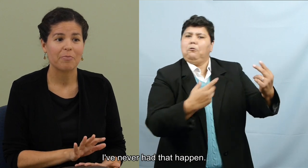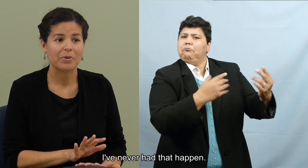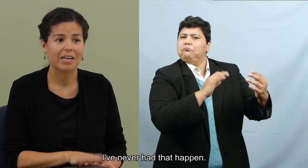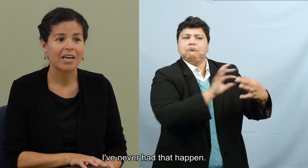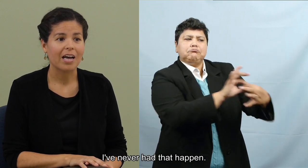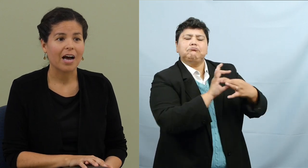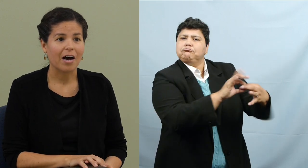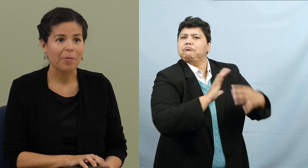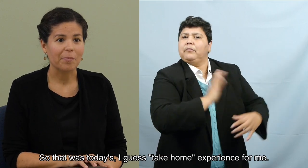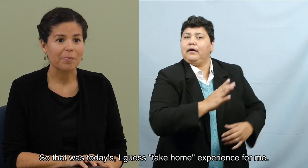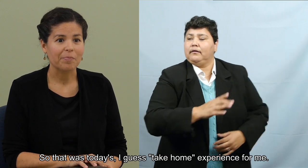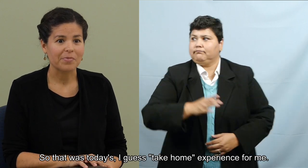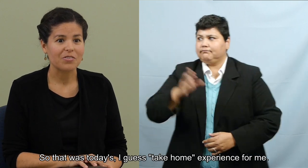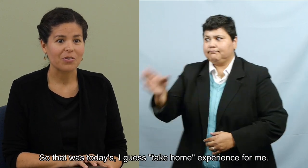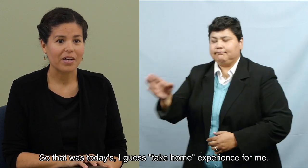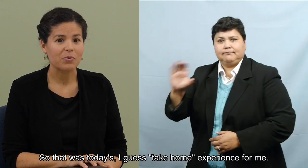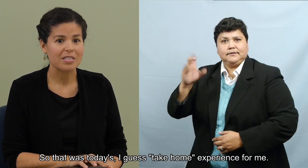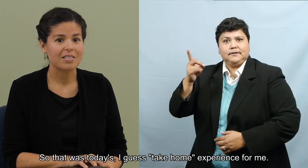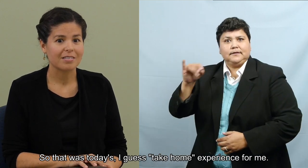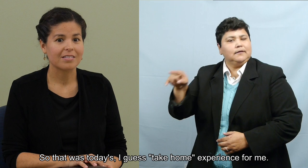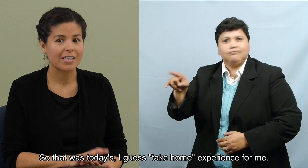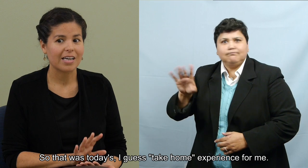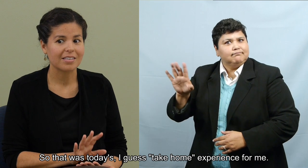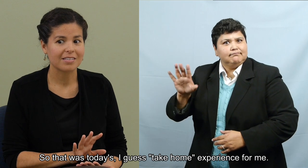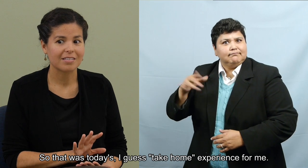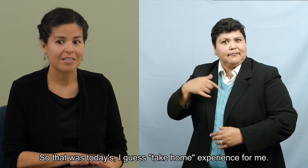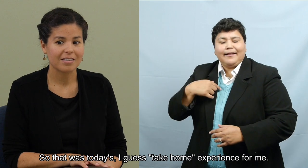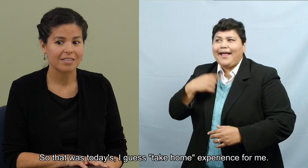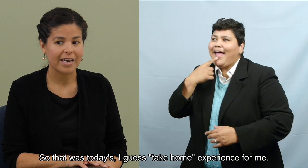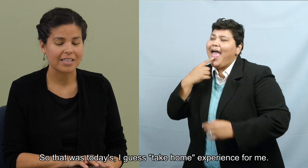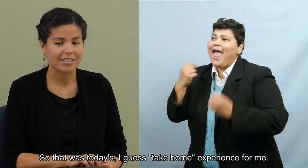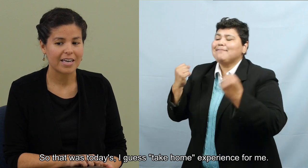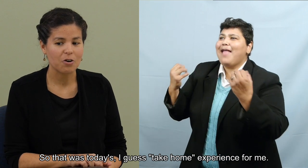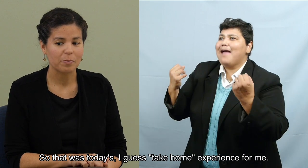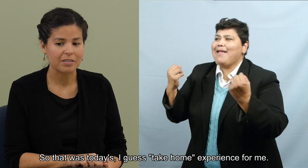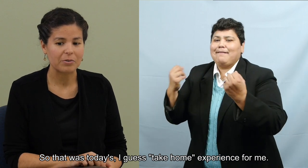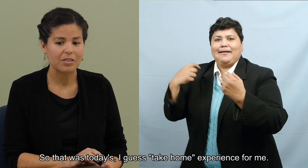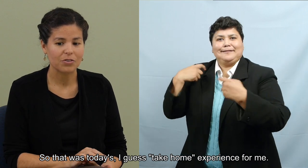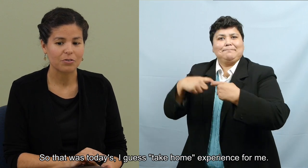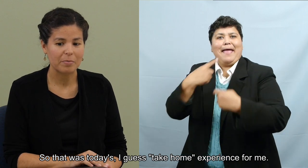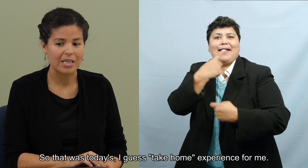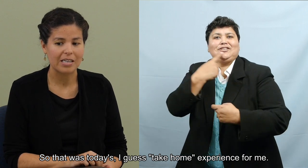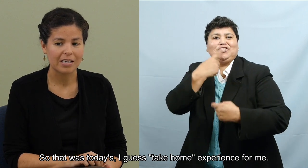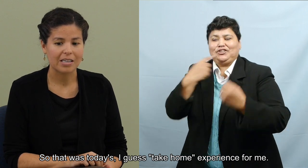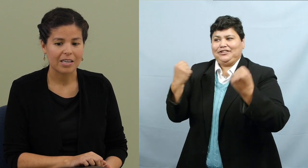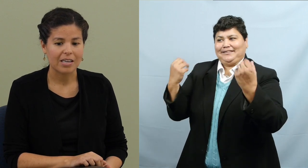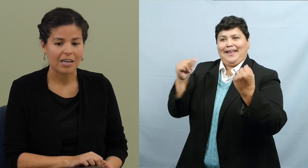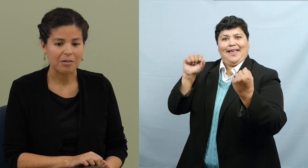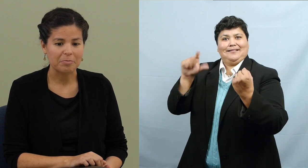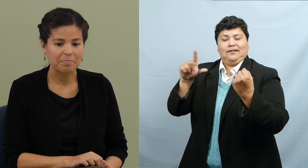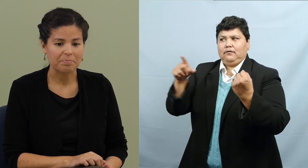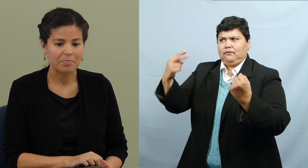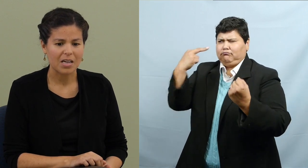had that happen. So that was today's, I guess, take-home experience for me.